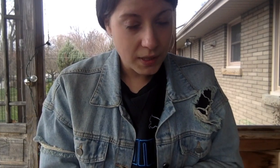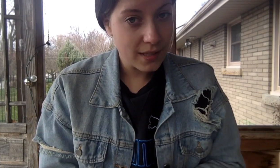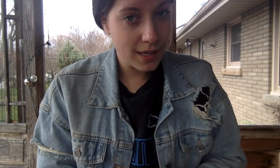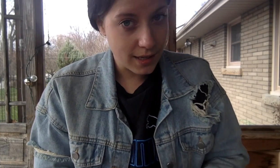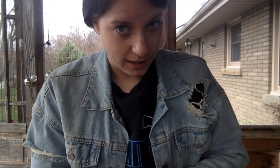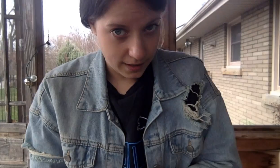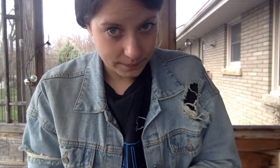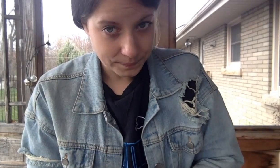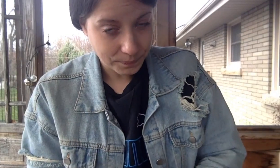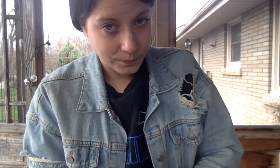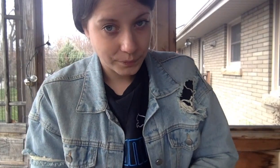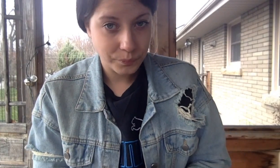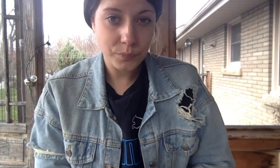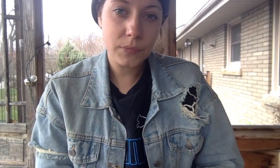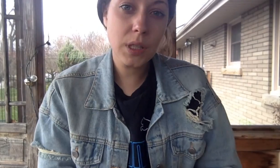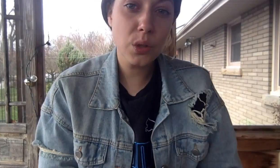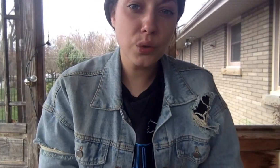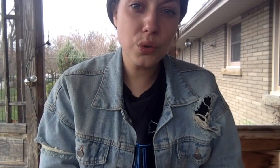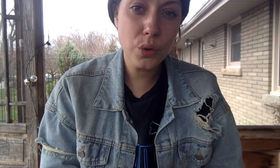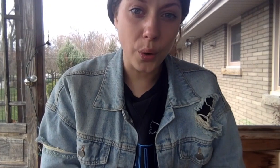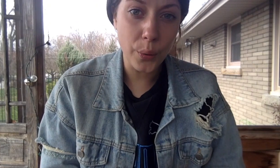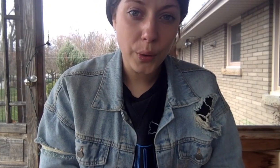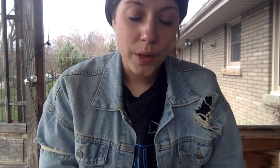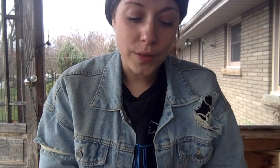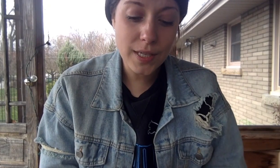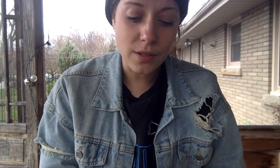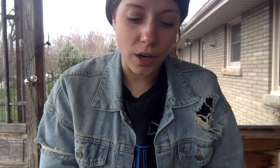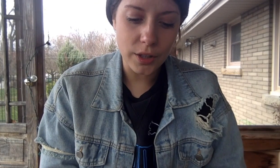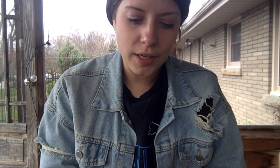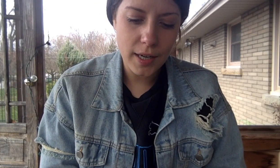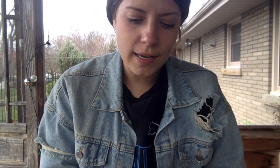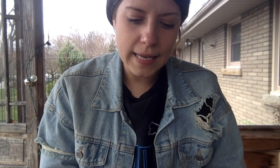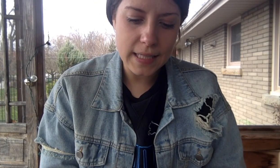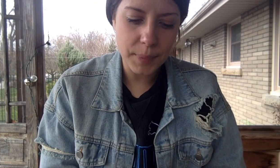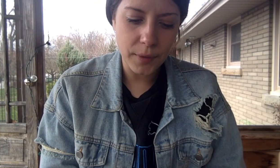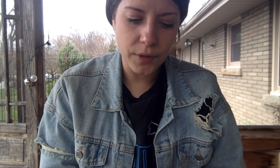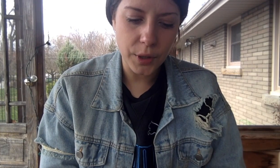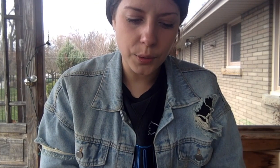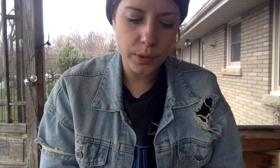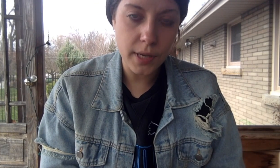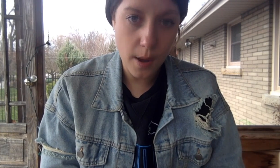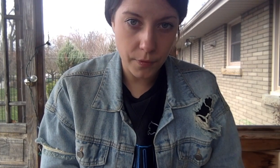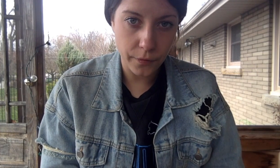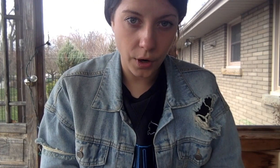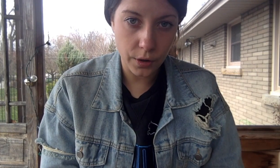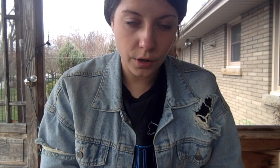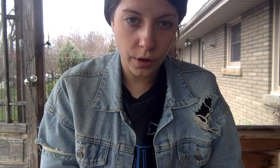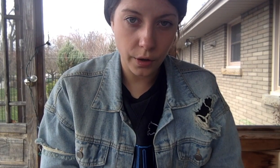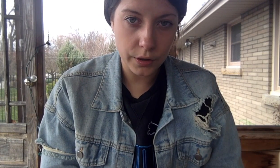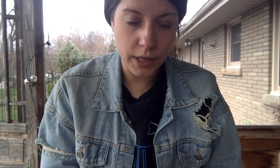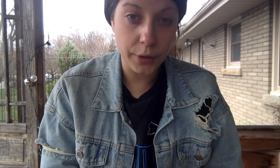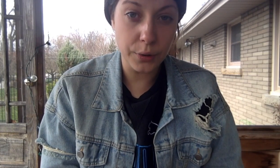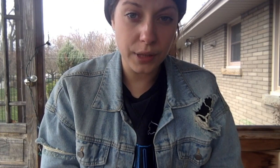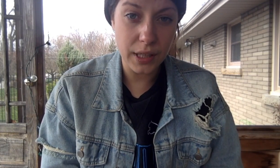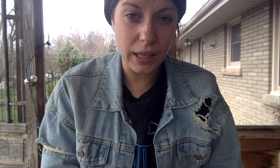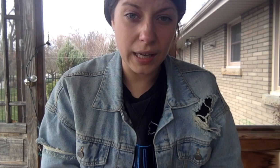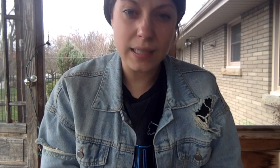be seen again so this song is about a very cool type of frog called a green and